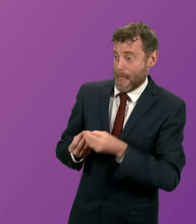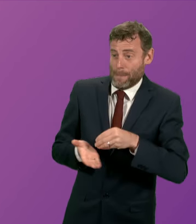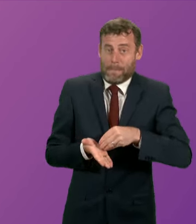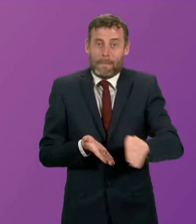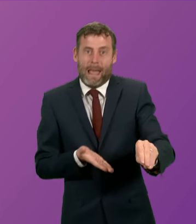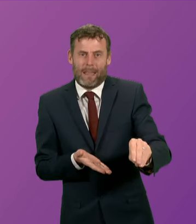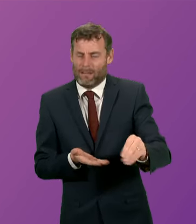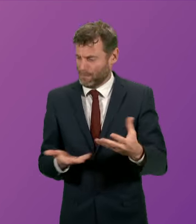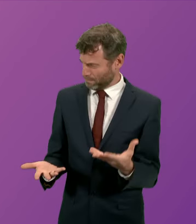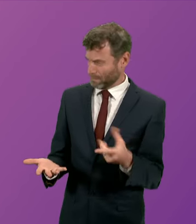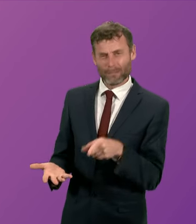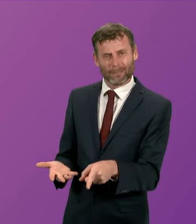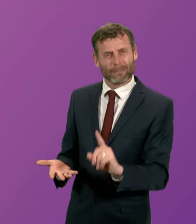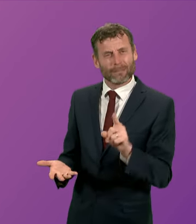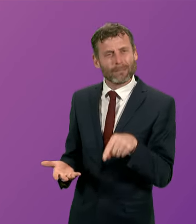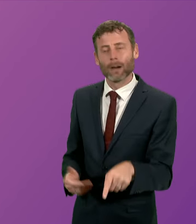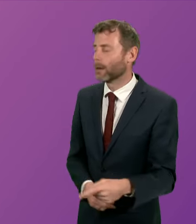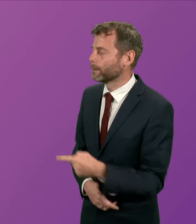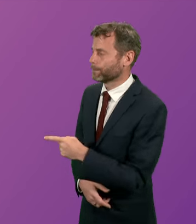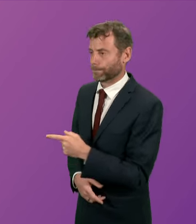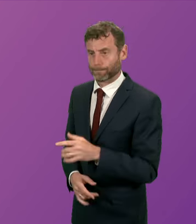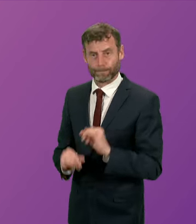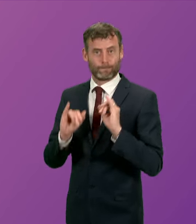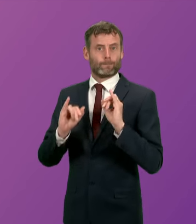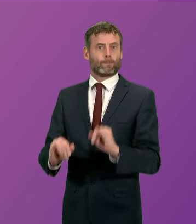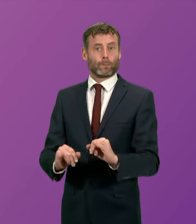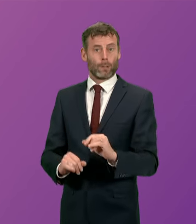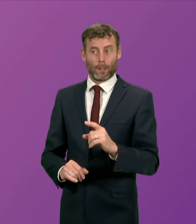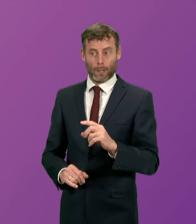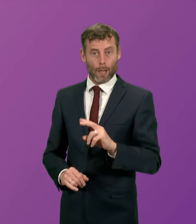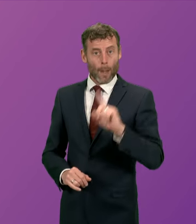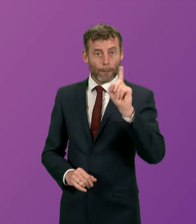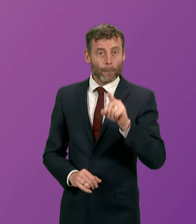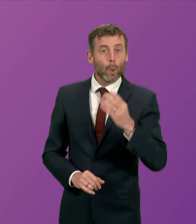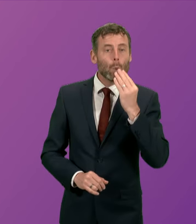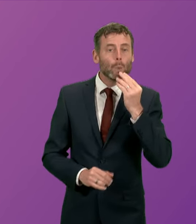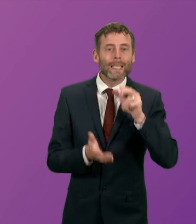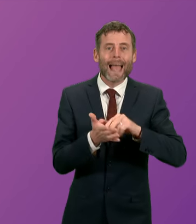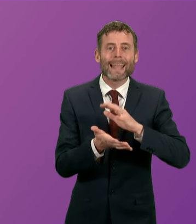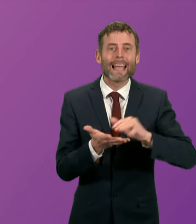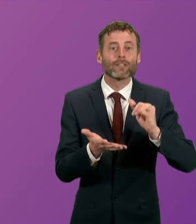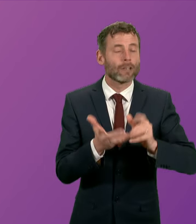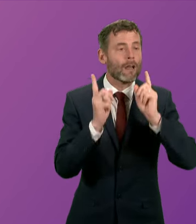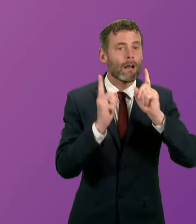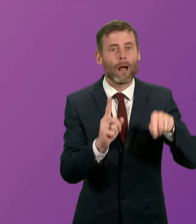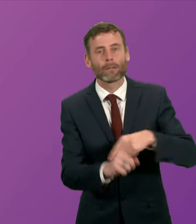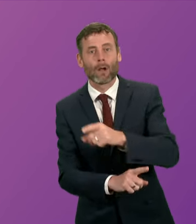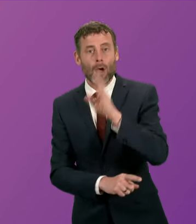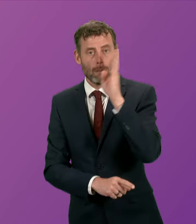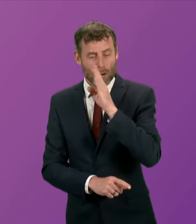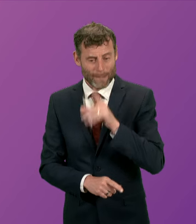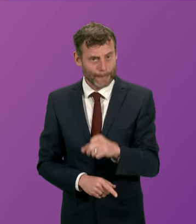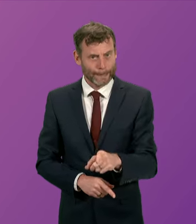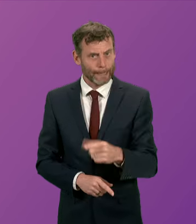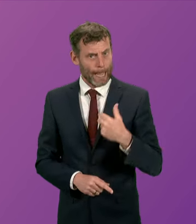I regret the fact that people have felt the need to take recourse to private treatment. And I've made clear in my answers over several